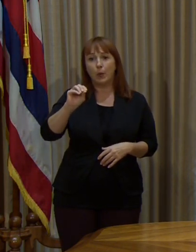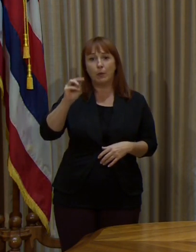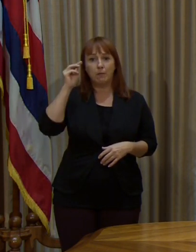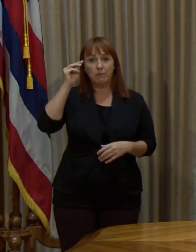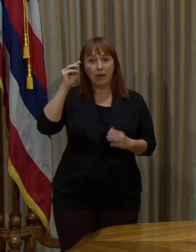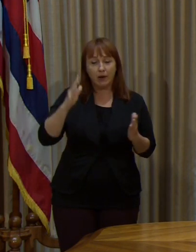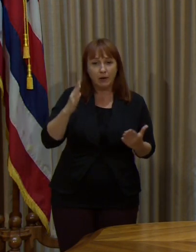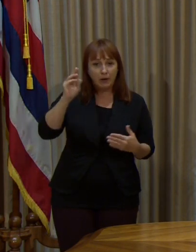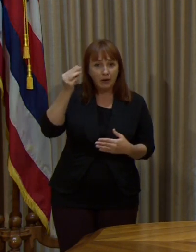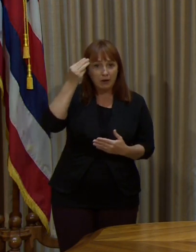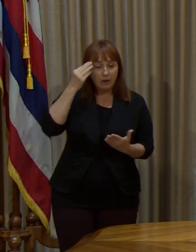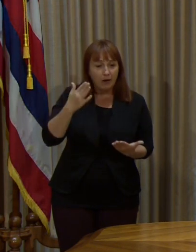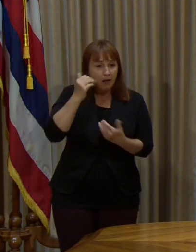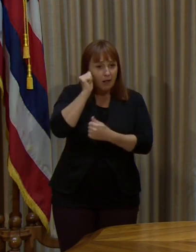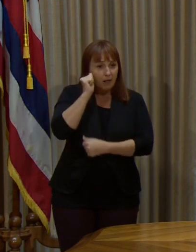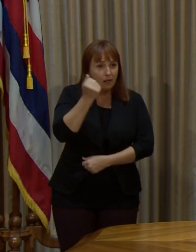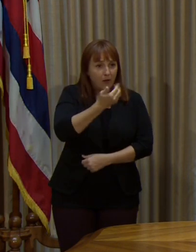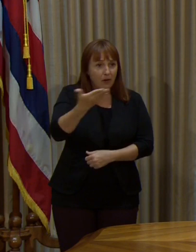Aloha.